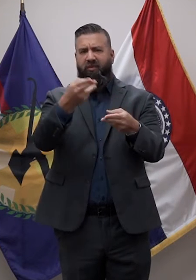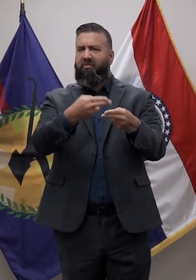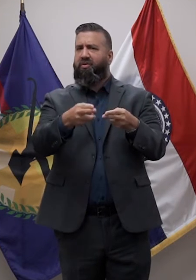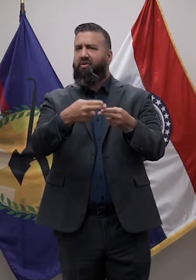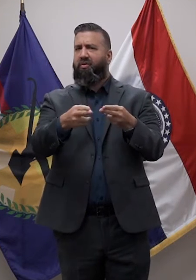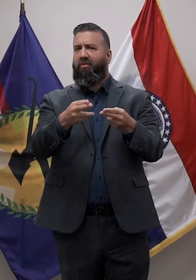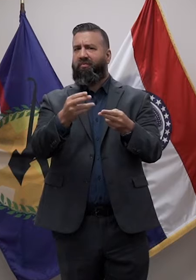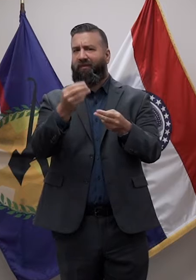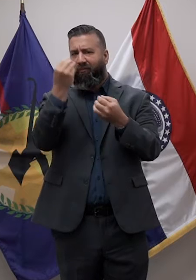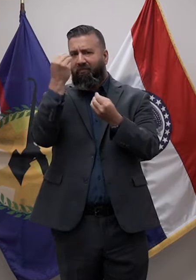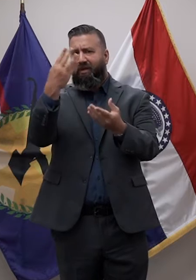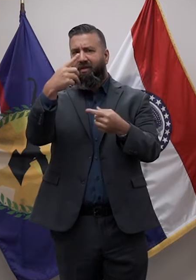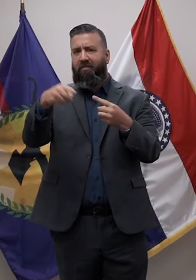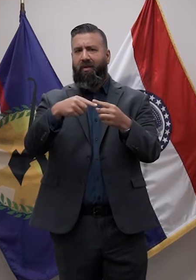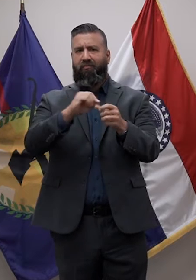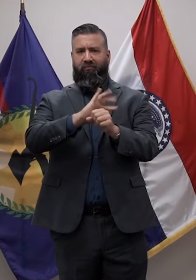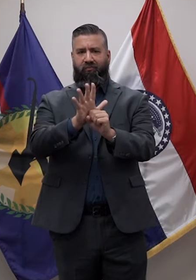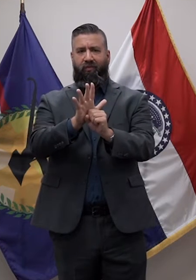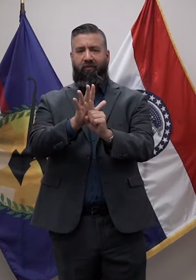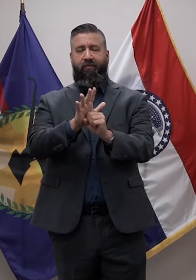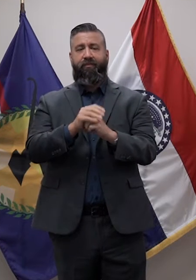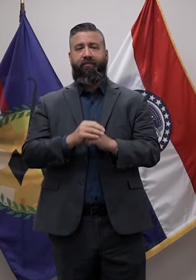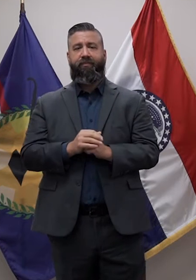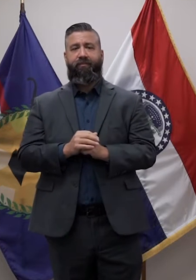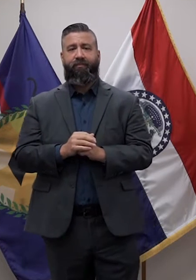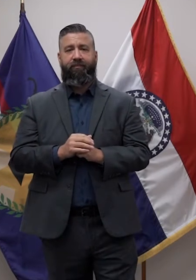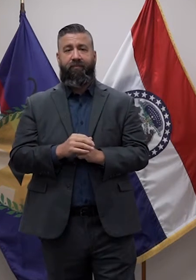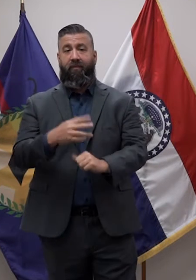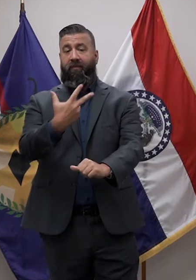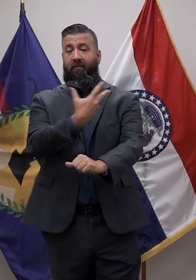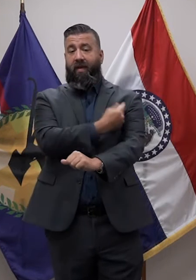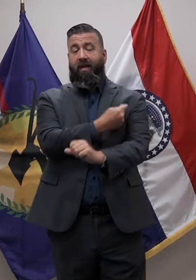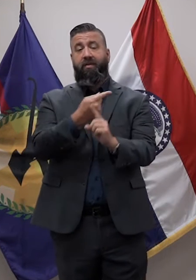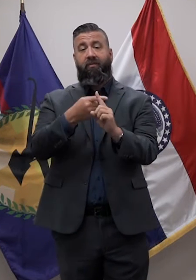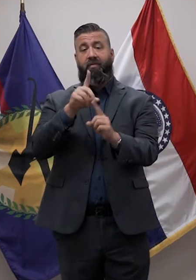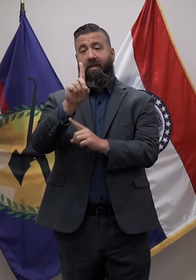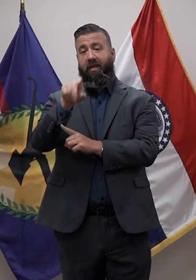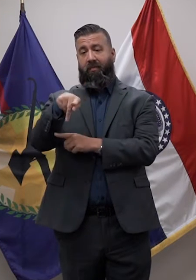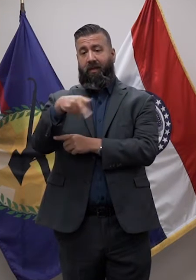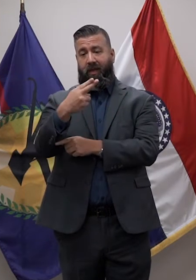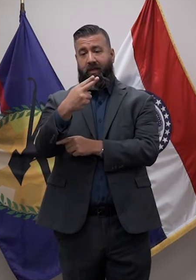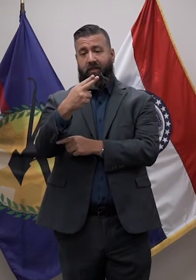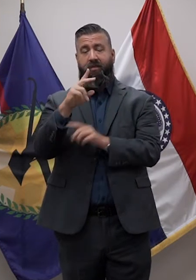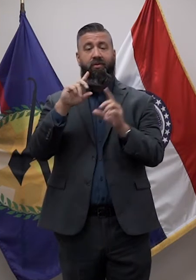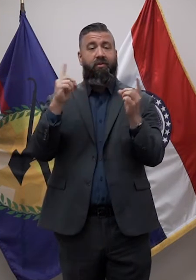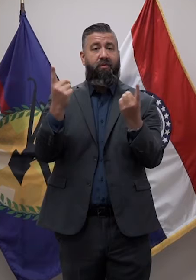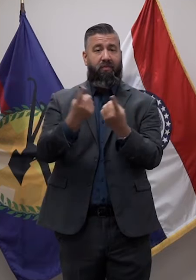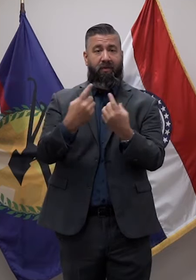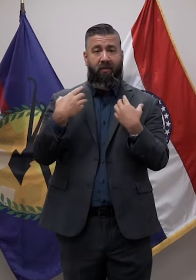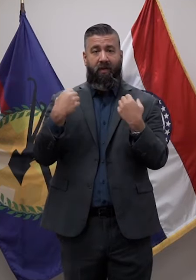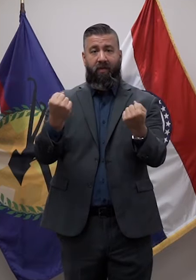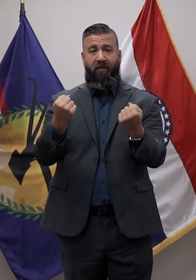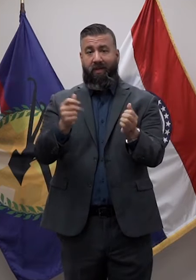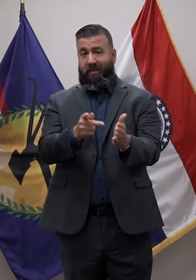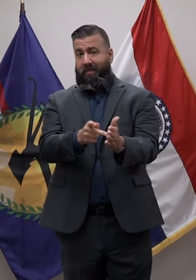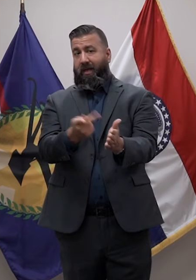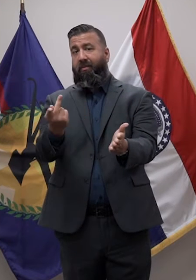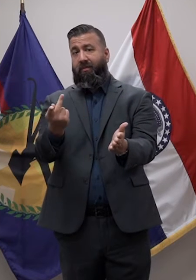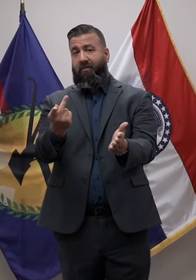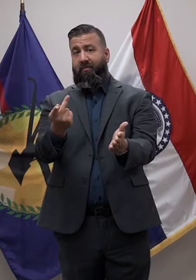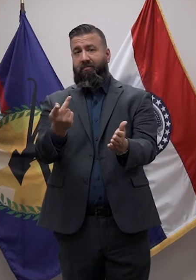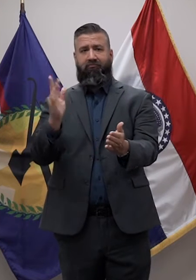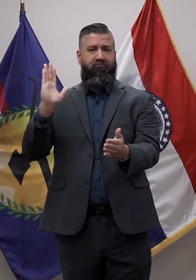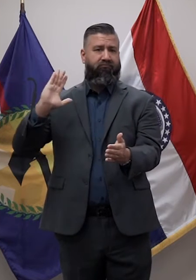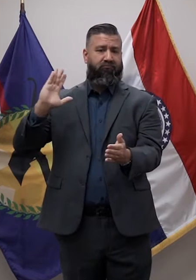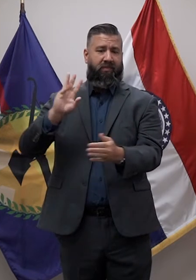-19 in St. Louis County. Vaccinations given by the Department of Public Health and their partners have doubled from 600 per